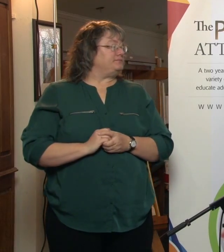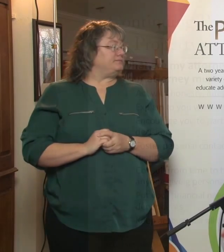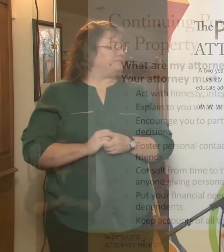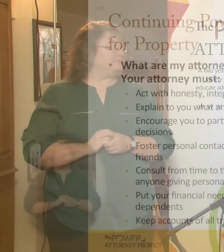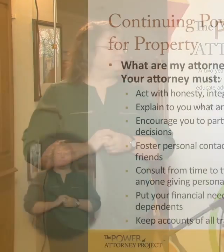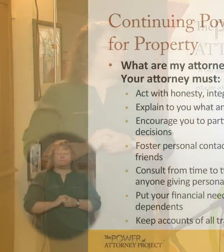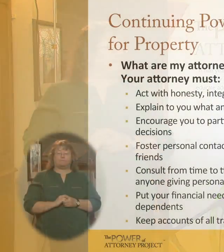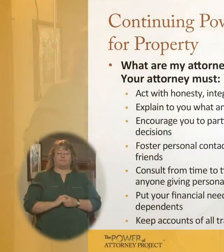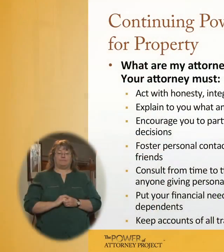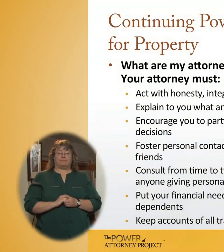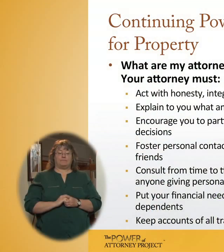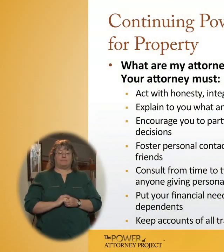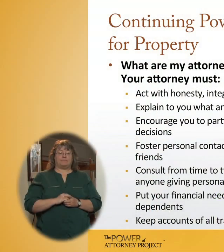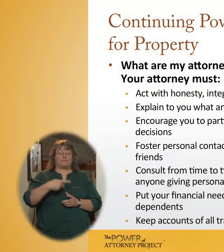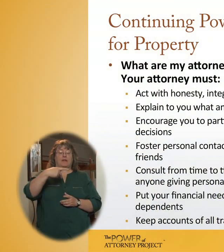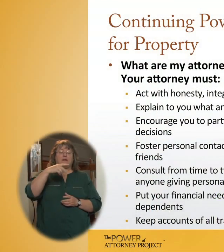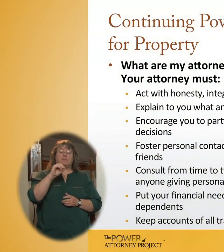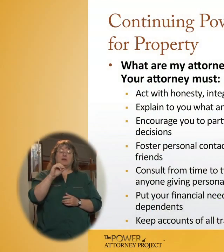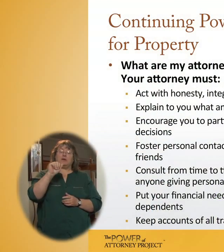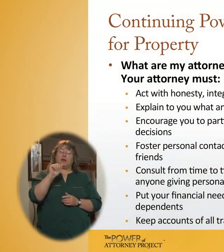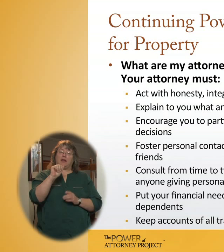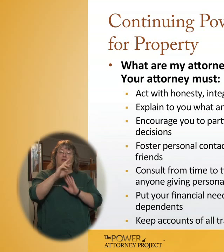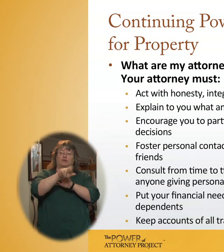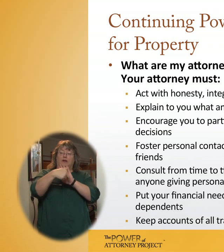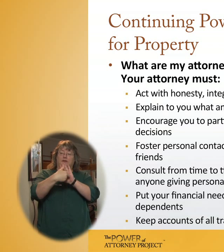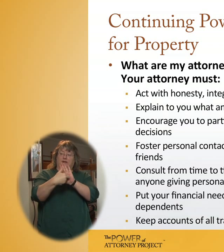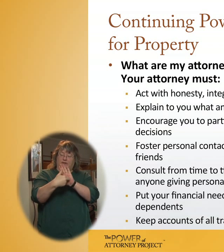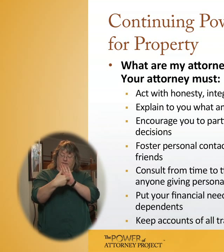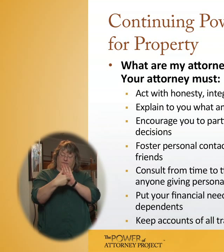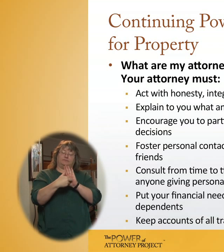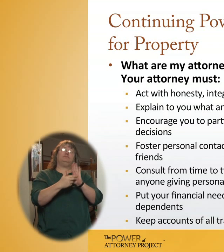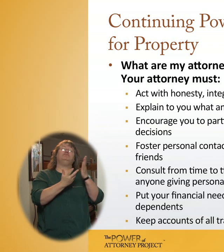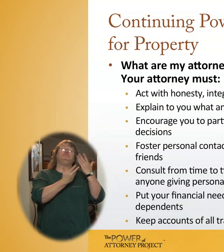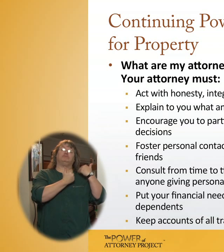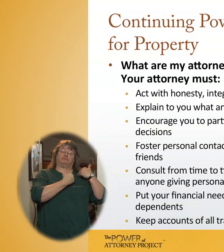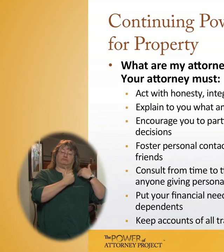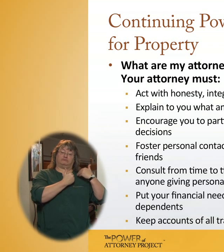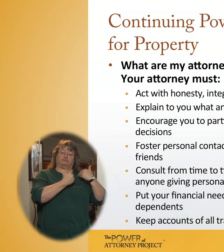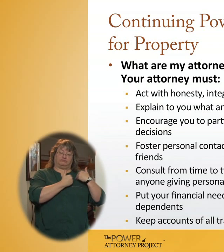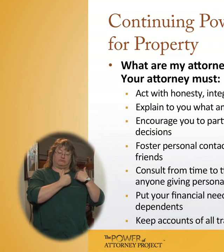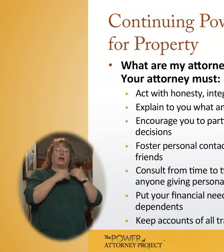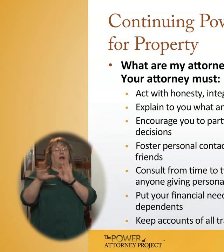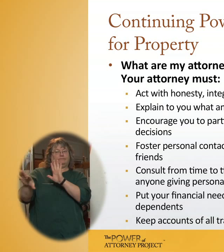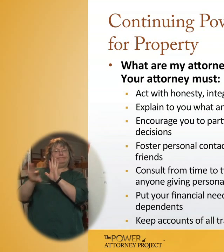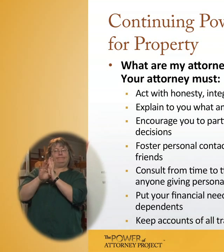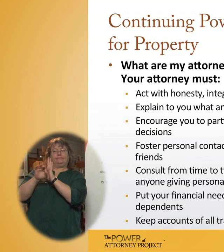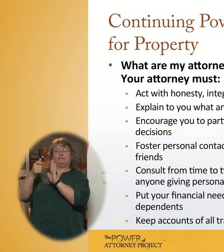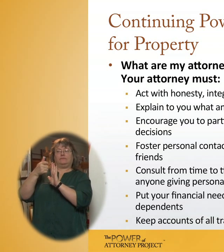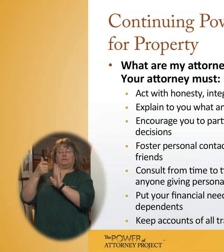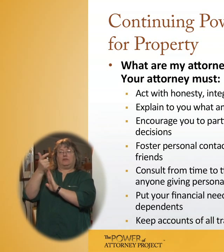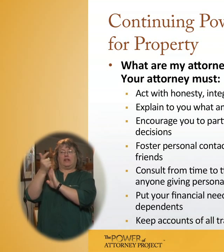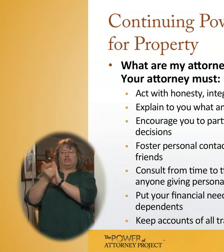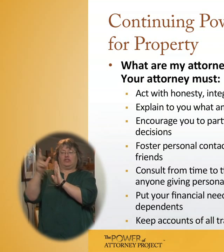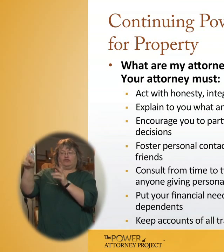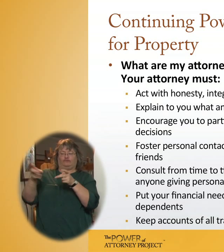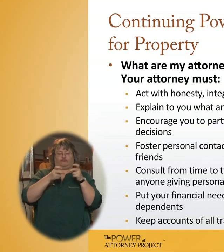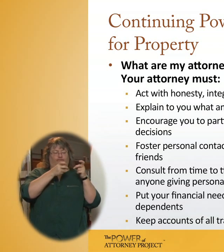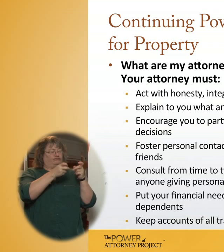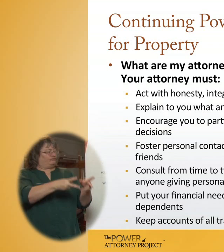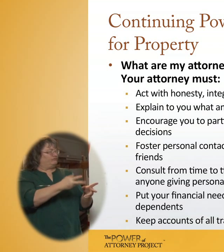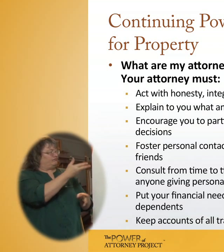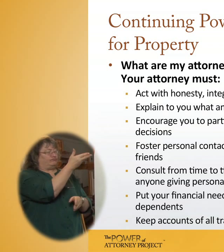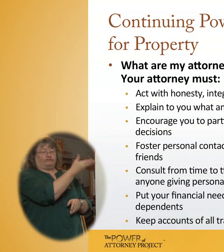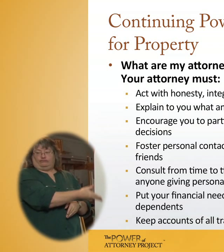So the duties and responsibilities of the attorney, again, I've taken this verbatim from the legislation. This is actually all